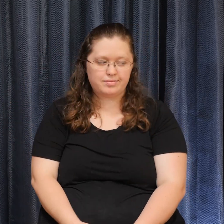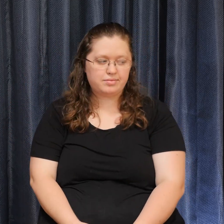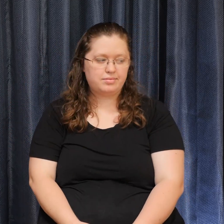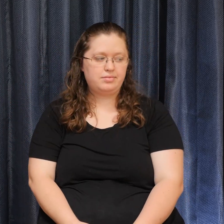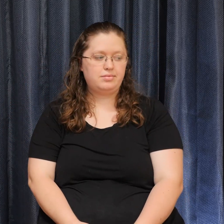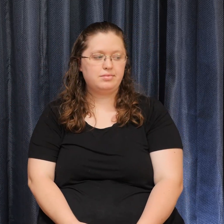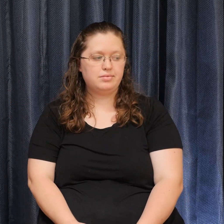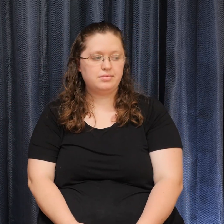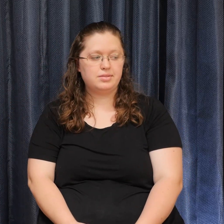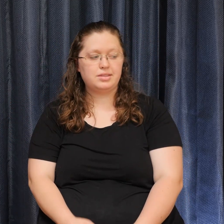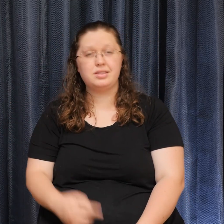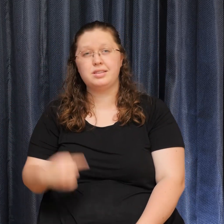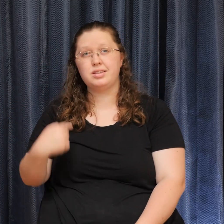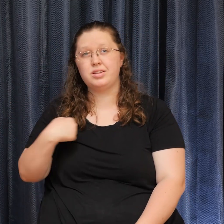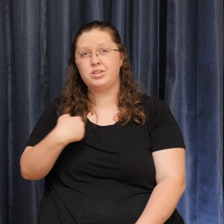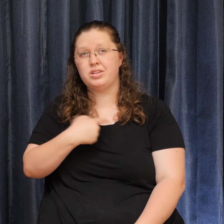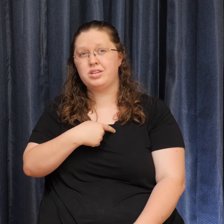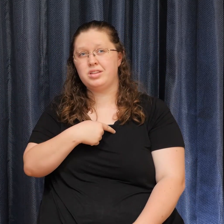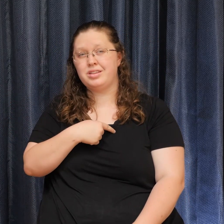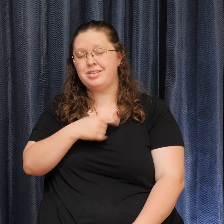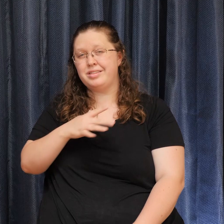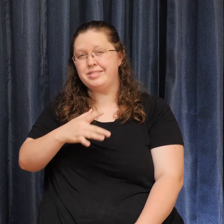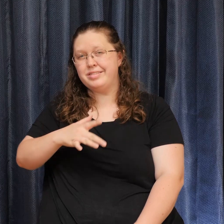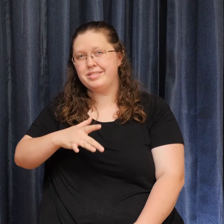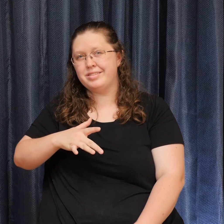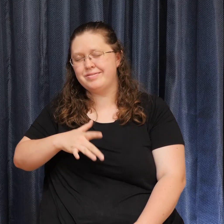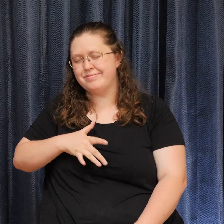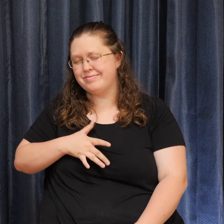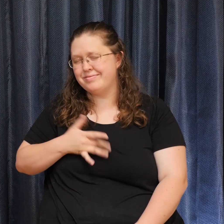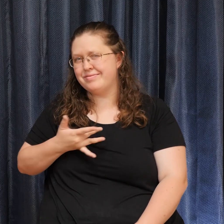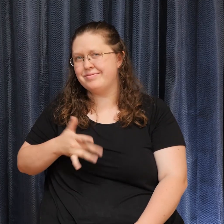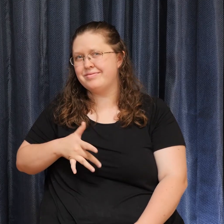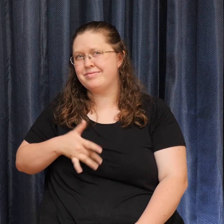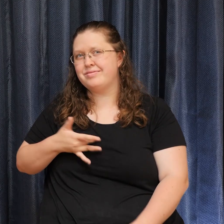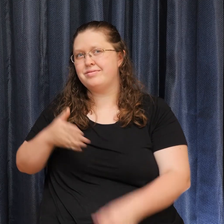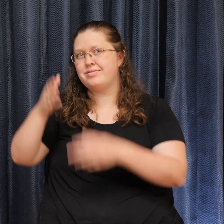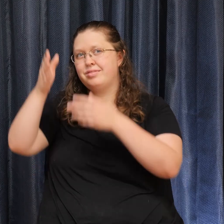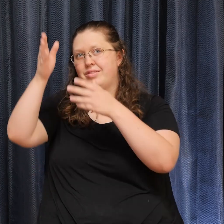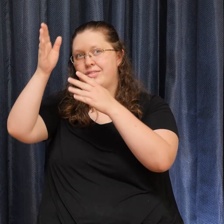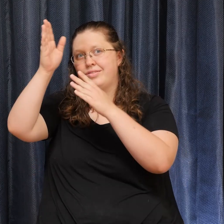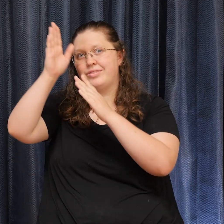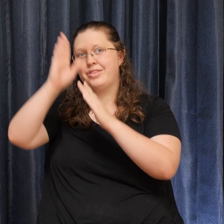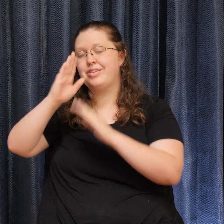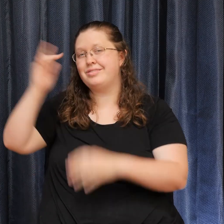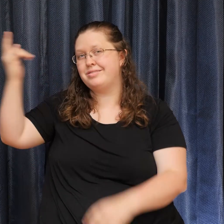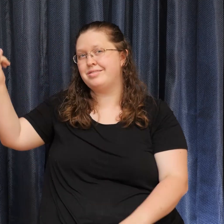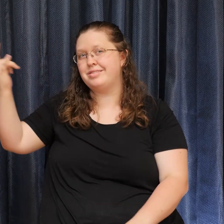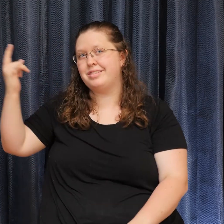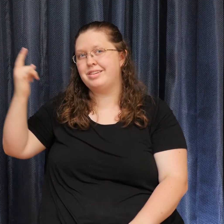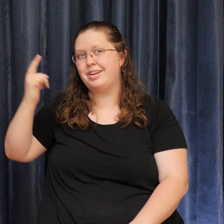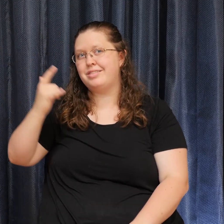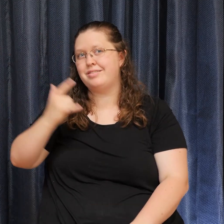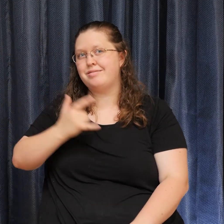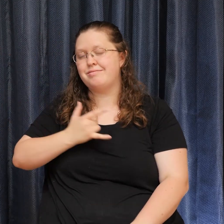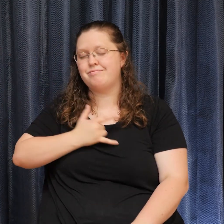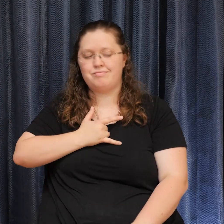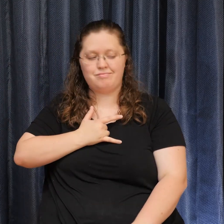we feel God's love. That